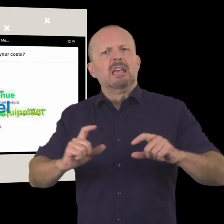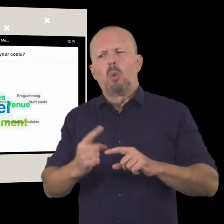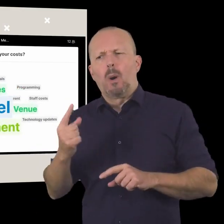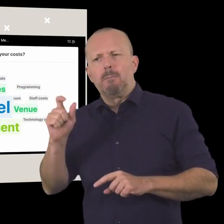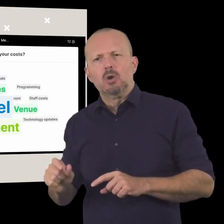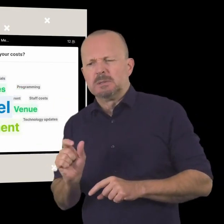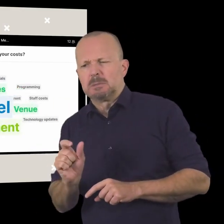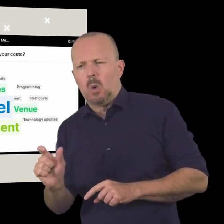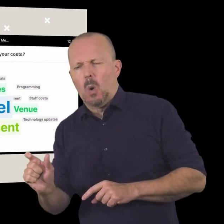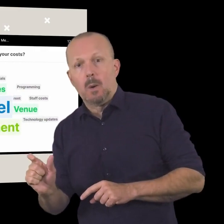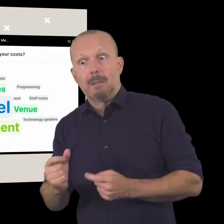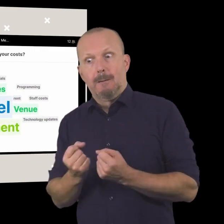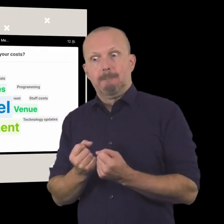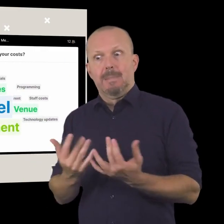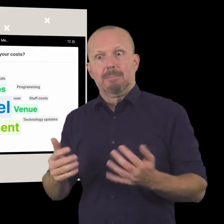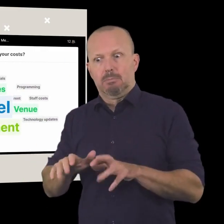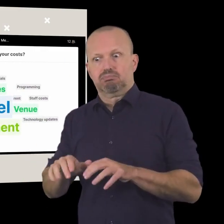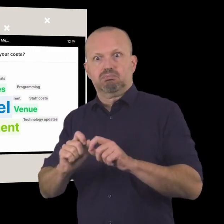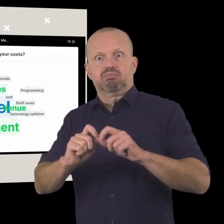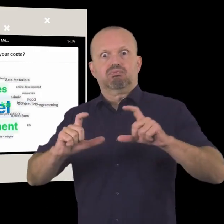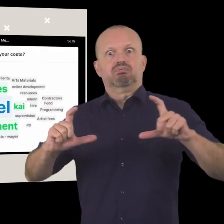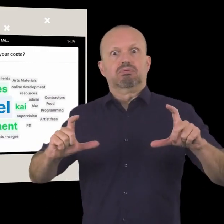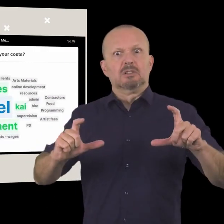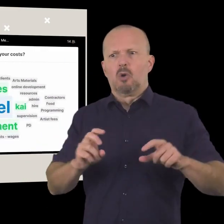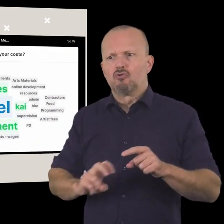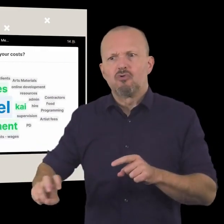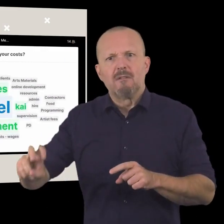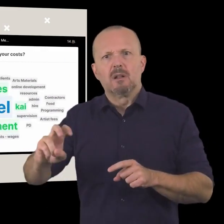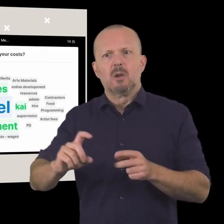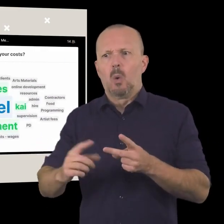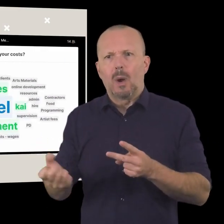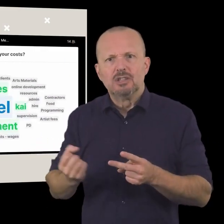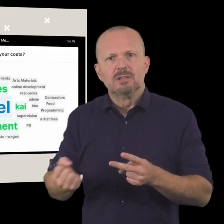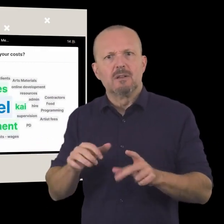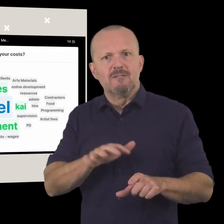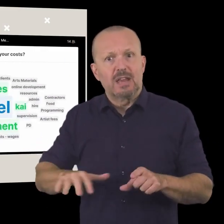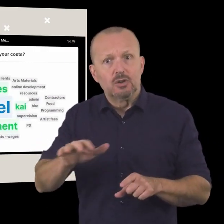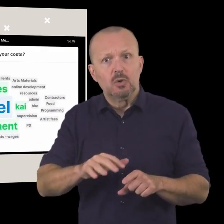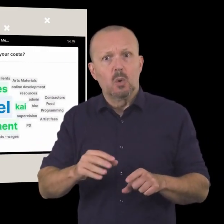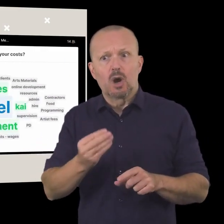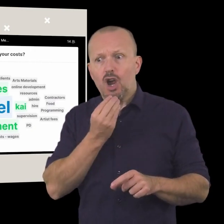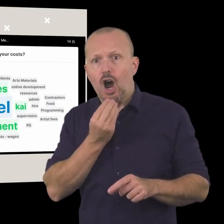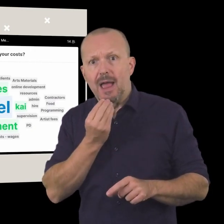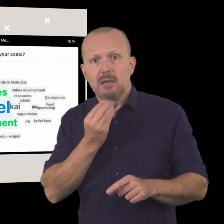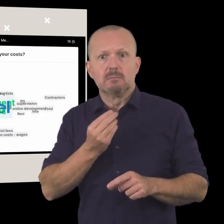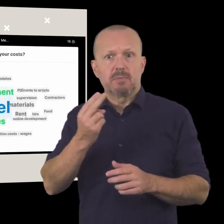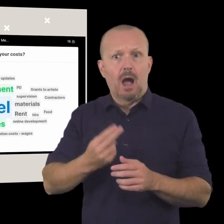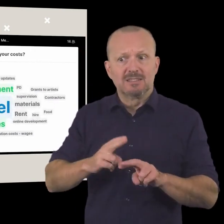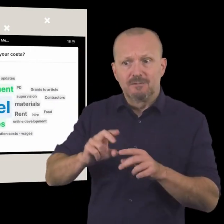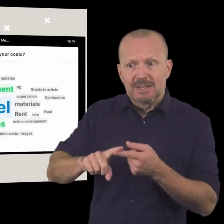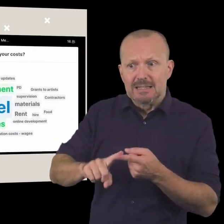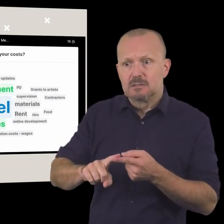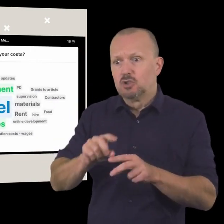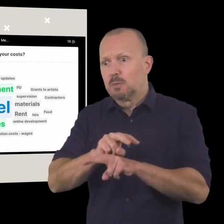that we've got quite a bit of funds spent on travel equipment is definitely up there we've got wages we've got venue kai awesome artist fee